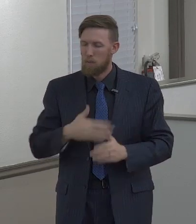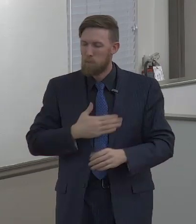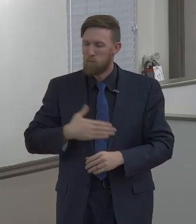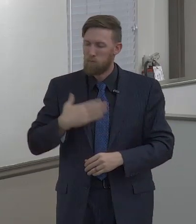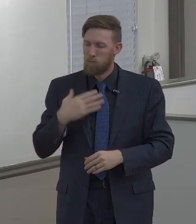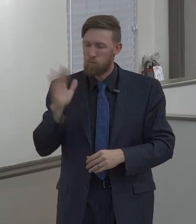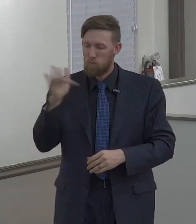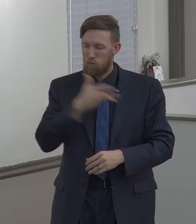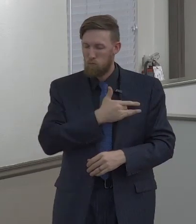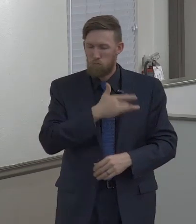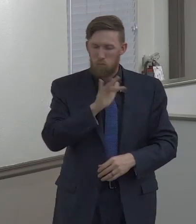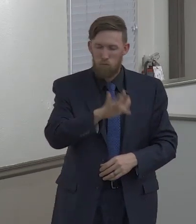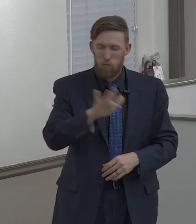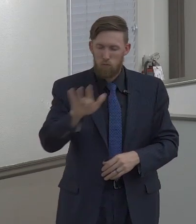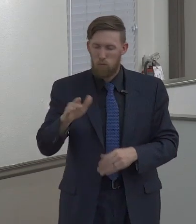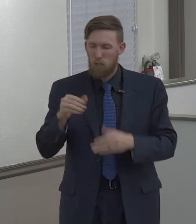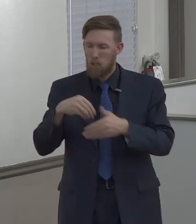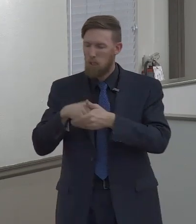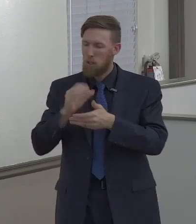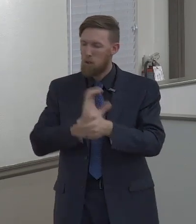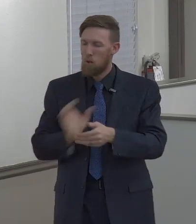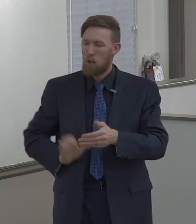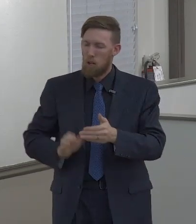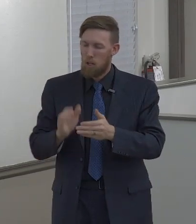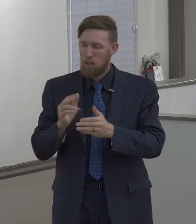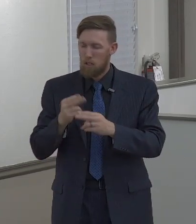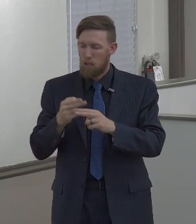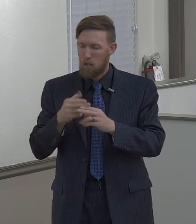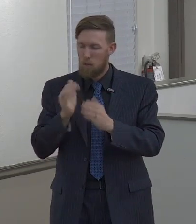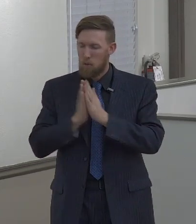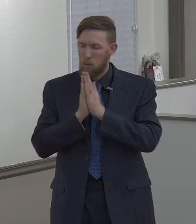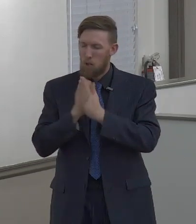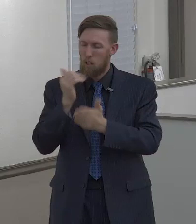Lord, speak to hearts, I ask, in Christ's name. Amen.